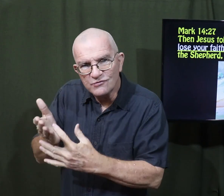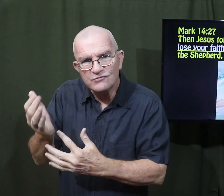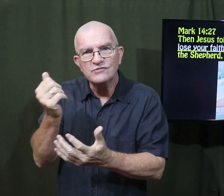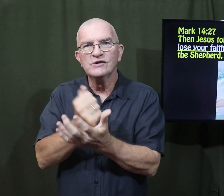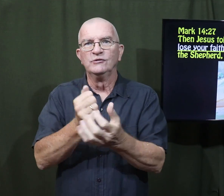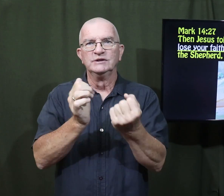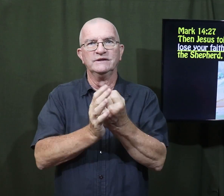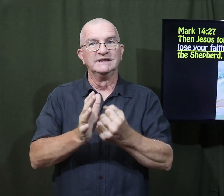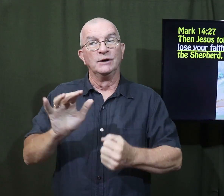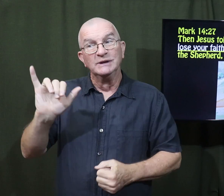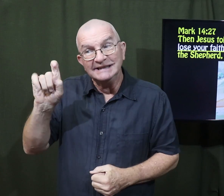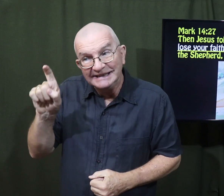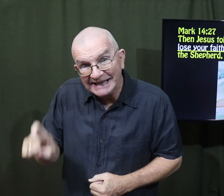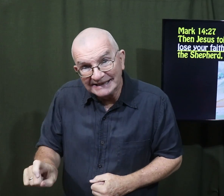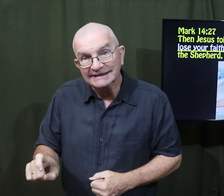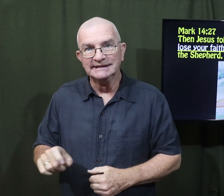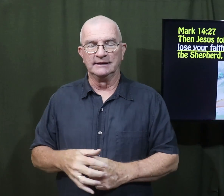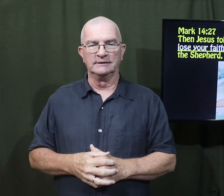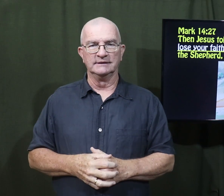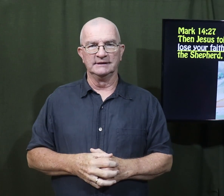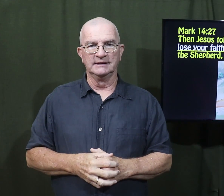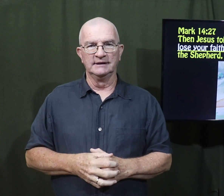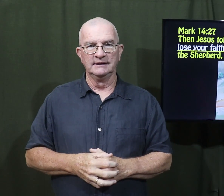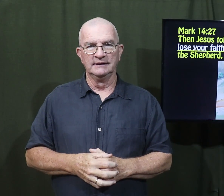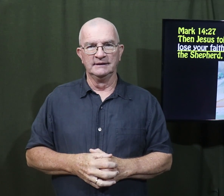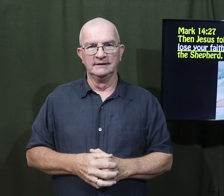to go through the crucifixion. He had to.